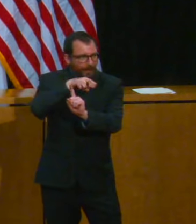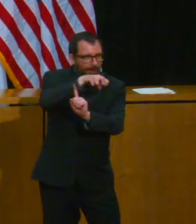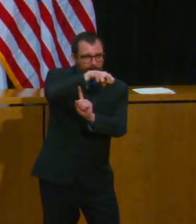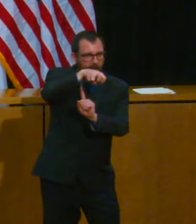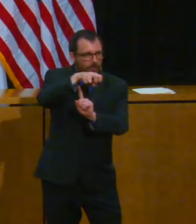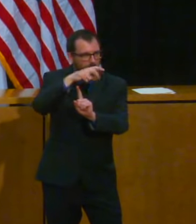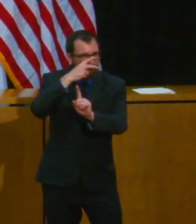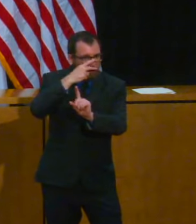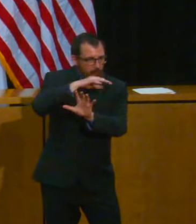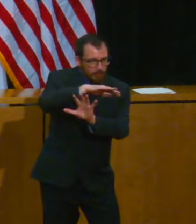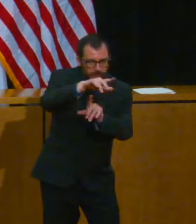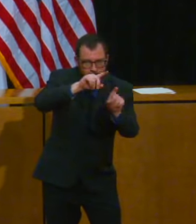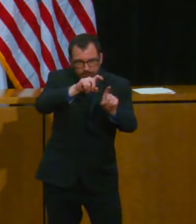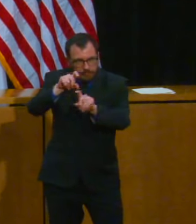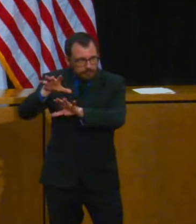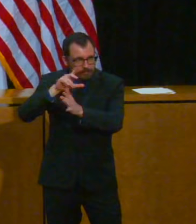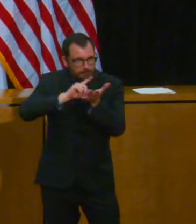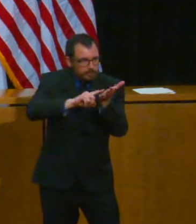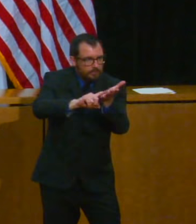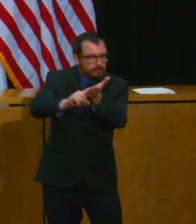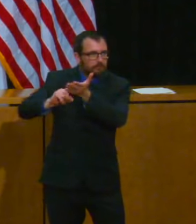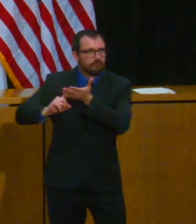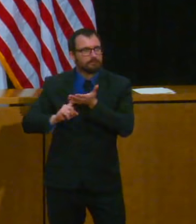close and then do a disinfectant